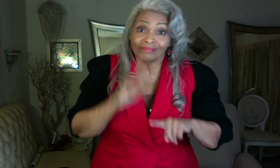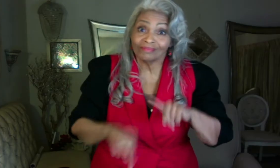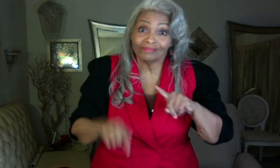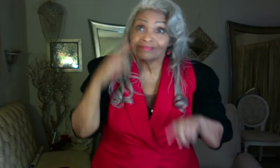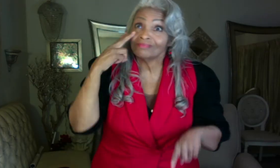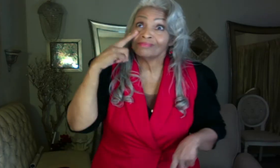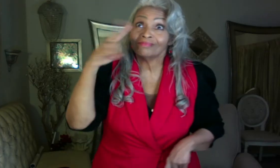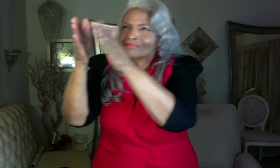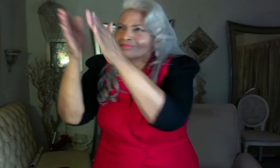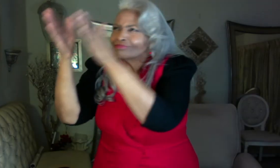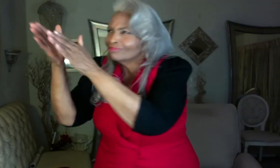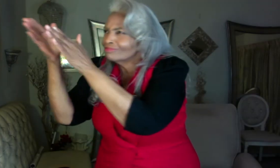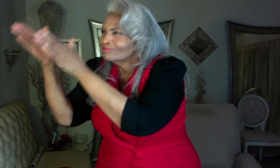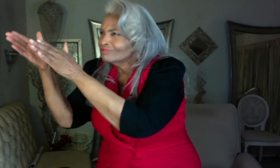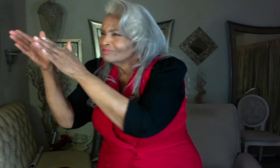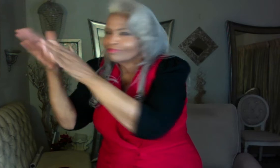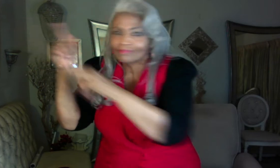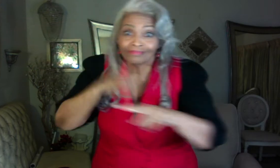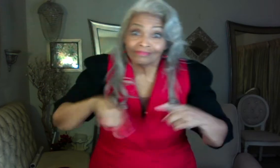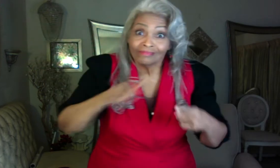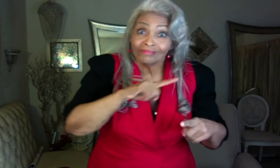can't trace what his hand is doing.